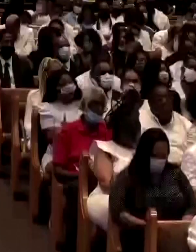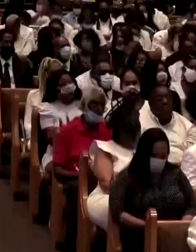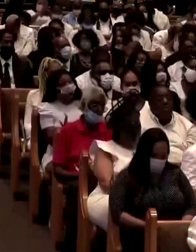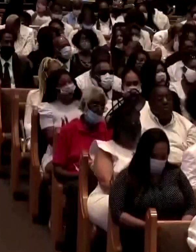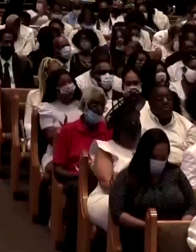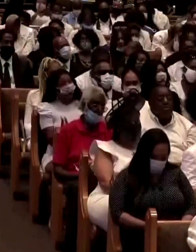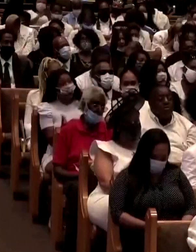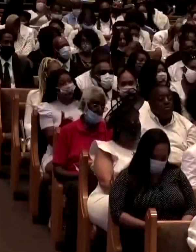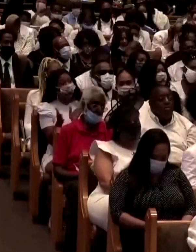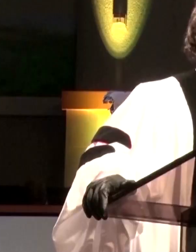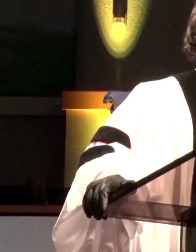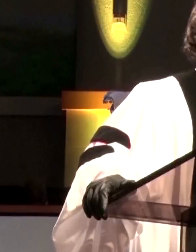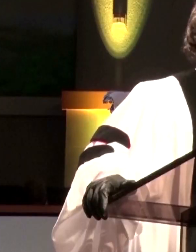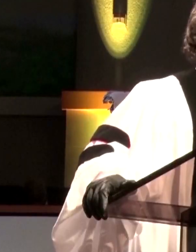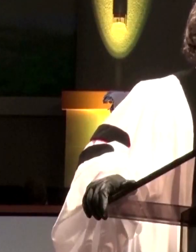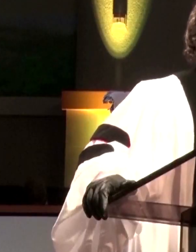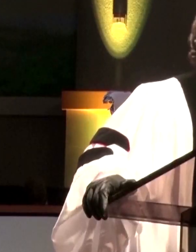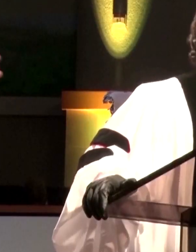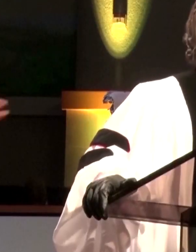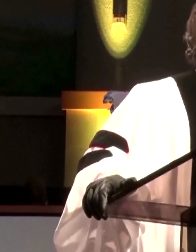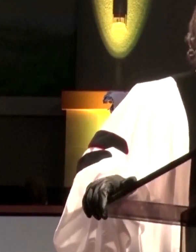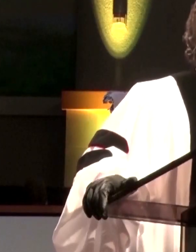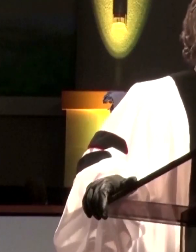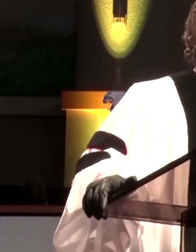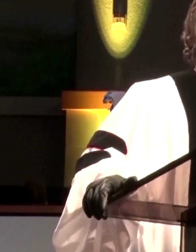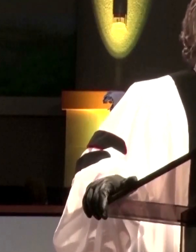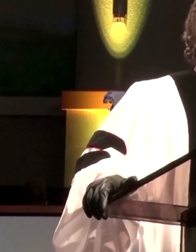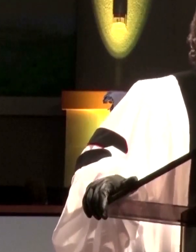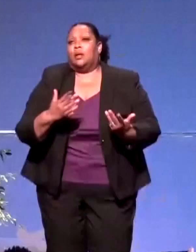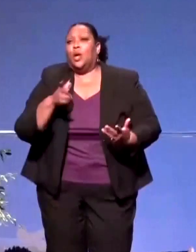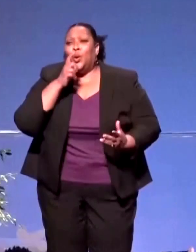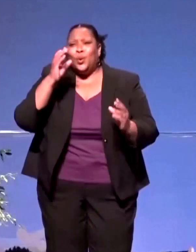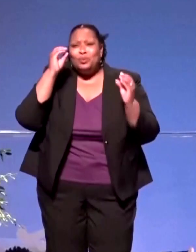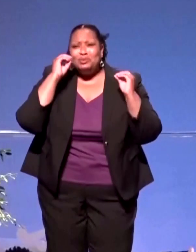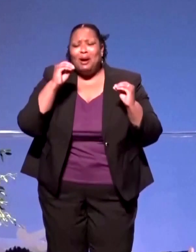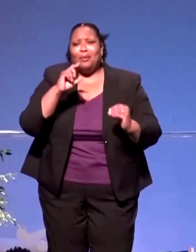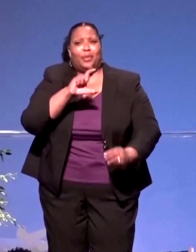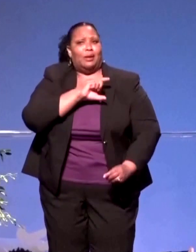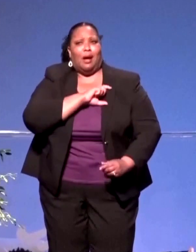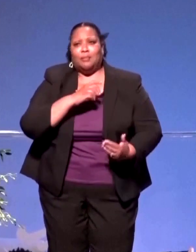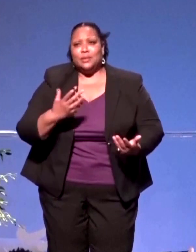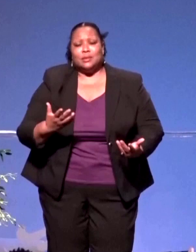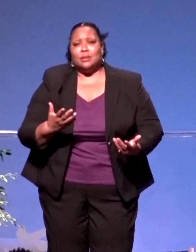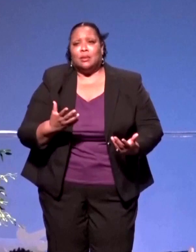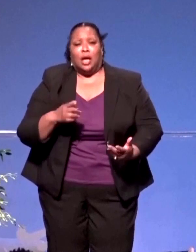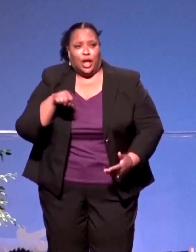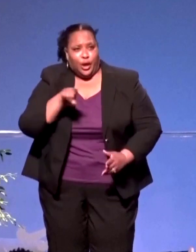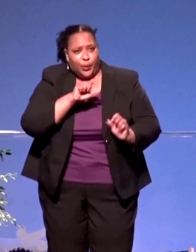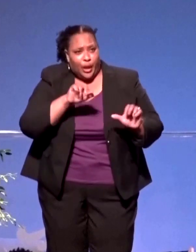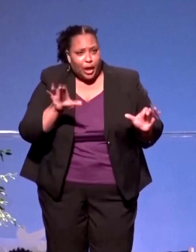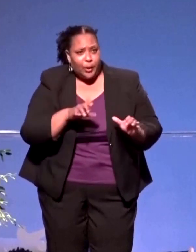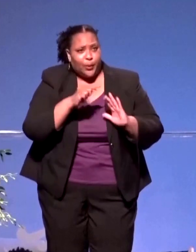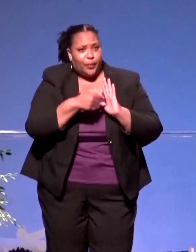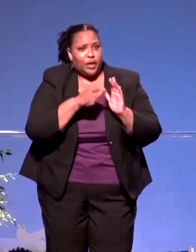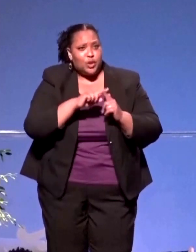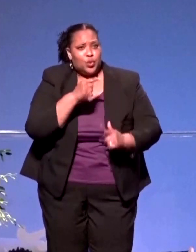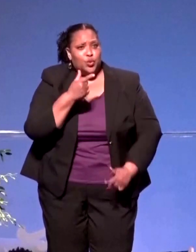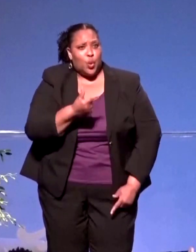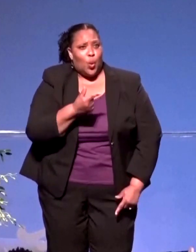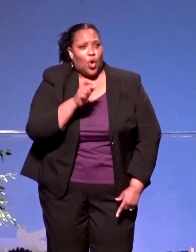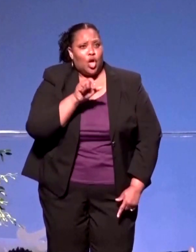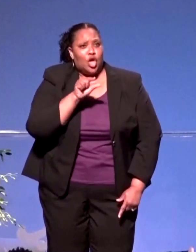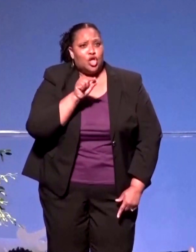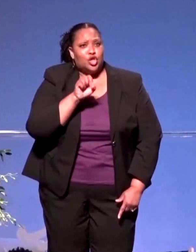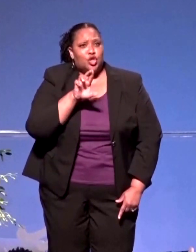who taught these cops that they can do this to George